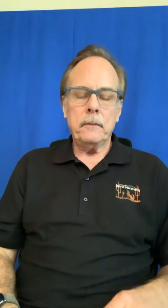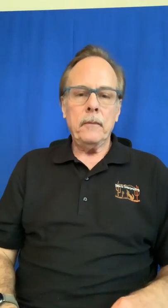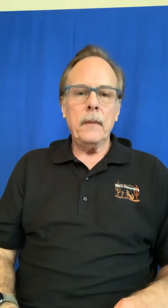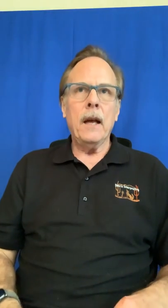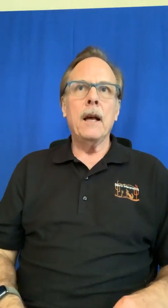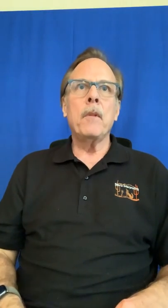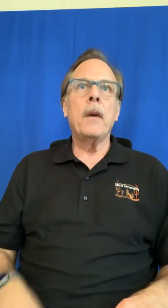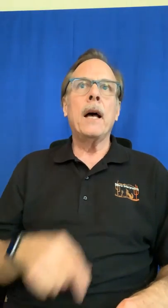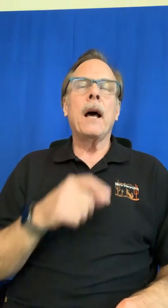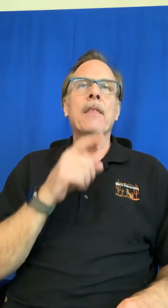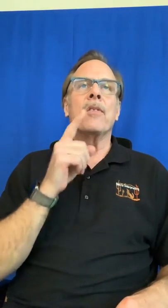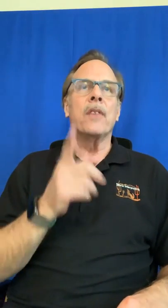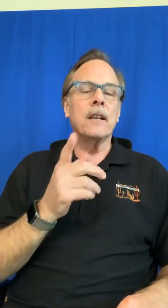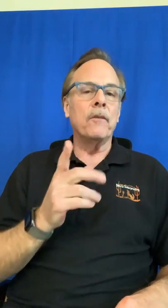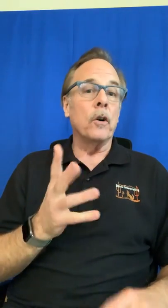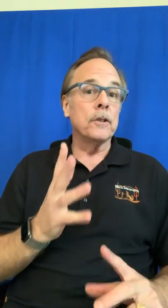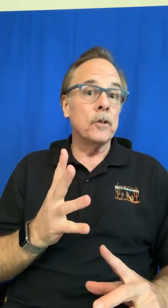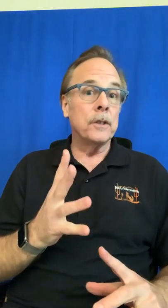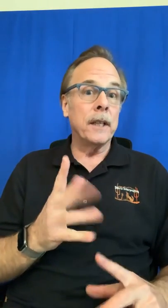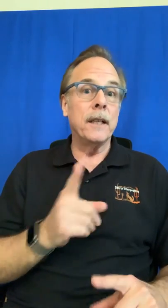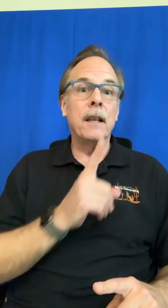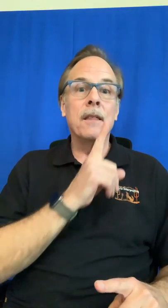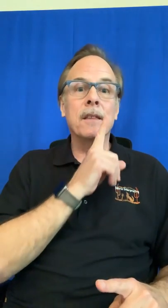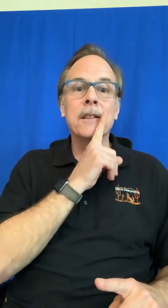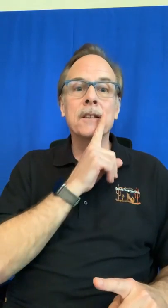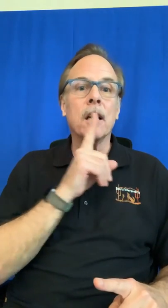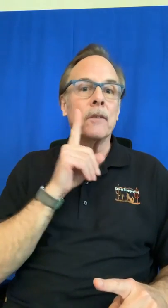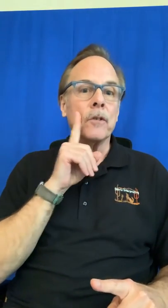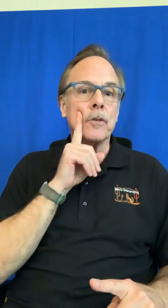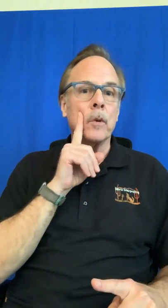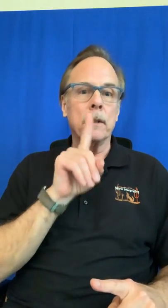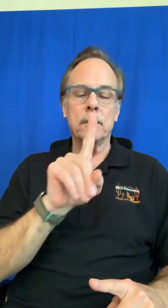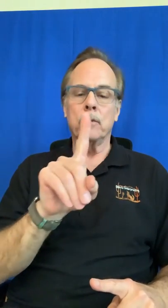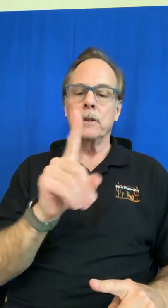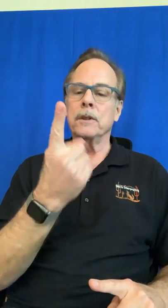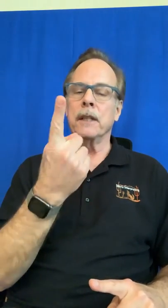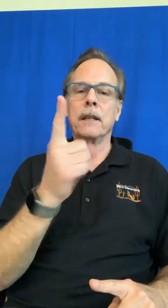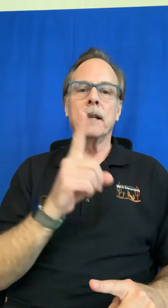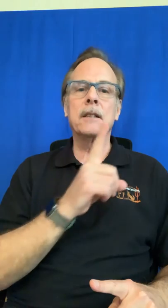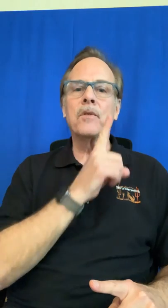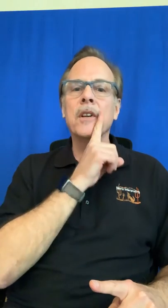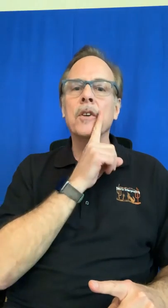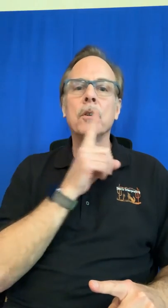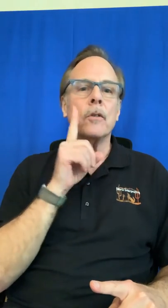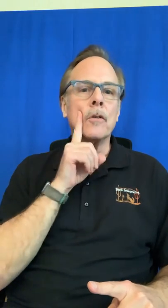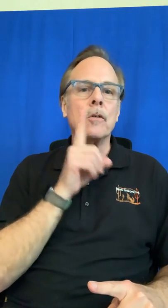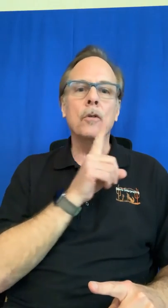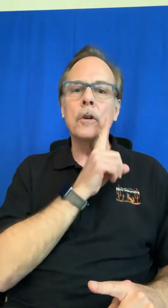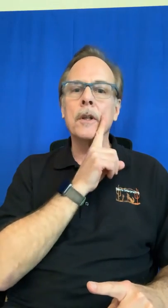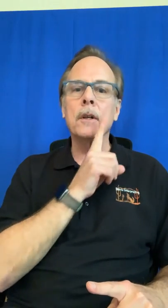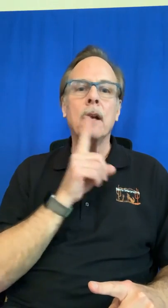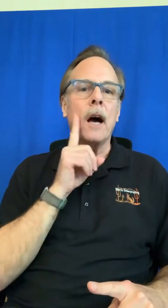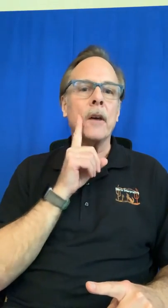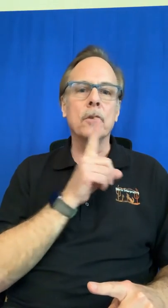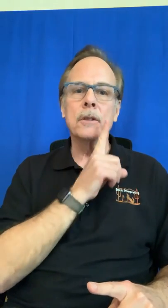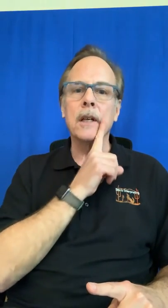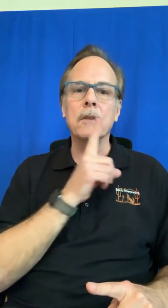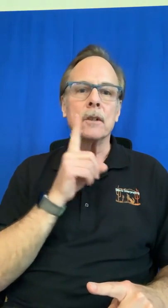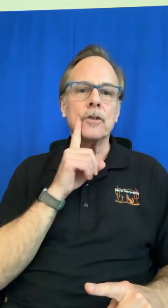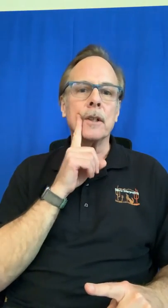i'm a mat i think i've also seen this sign for twins which is the index finger on either side of the chin